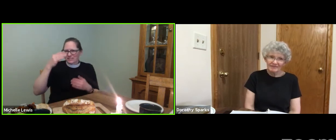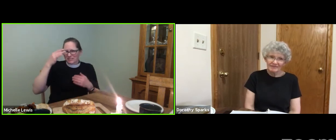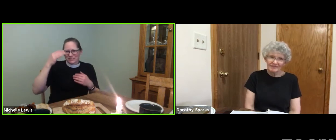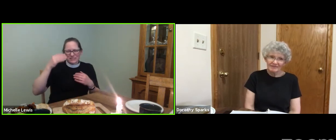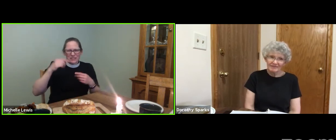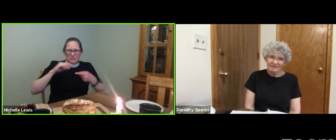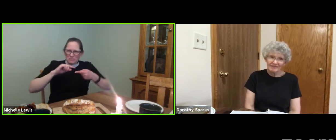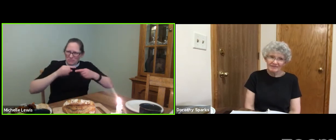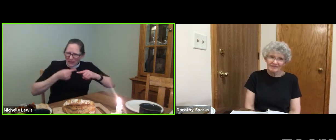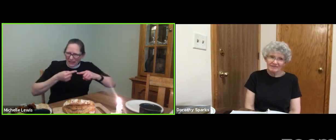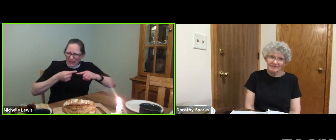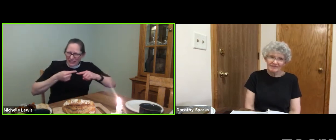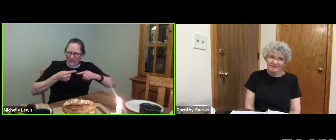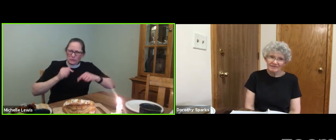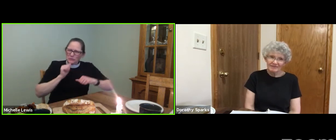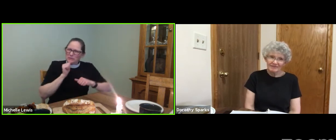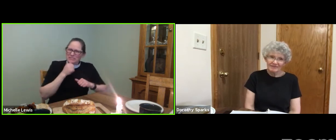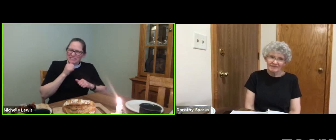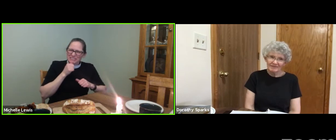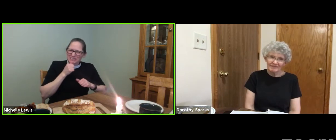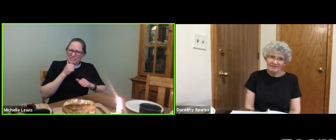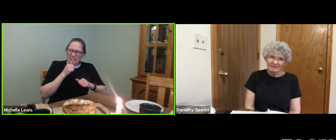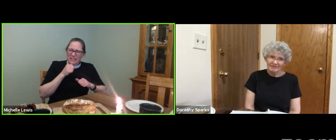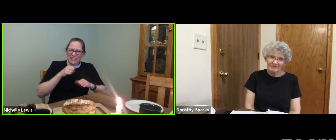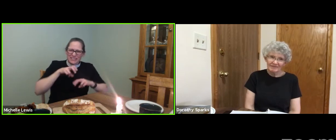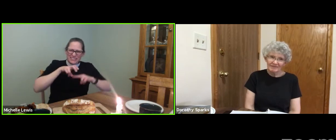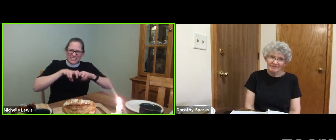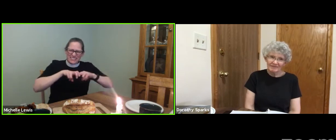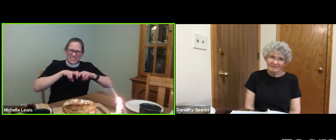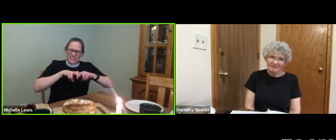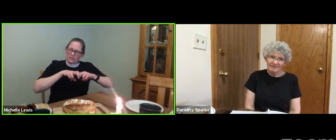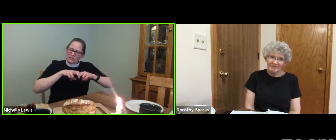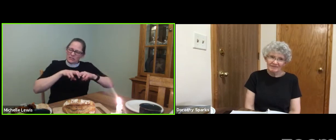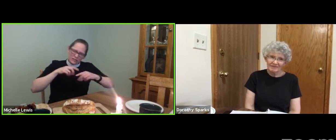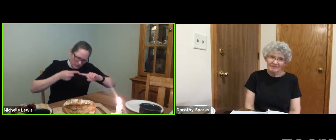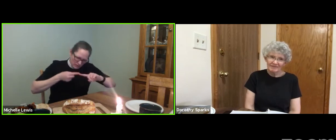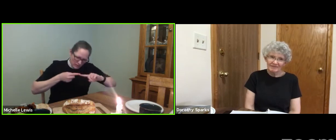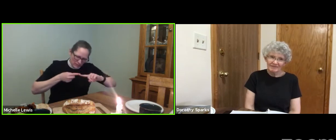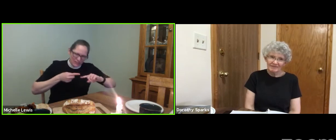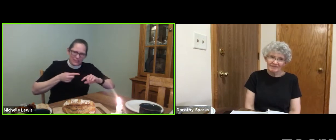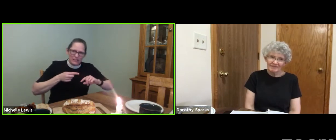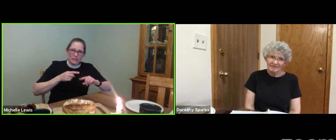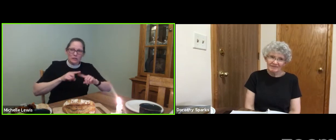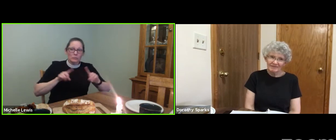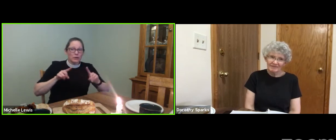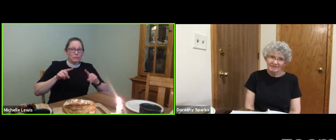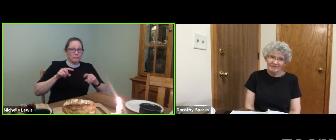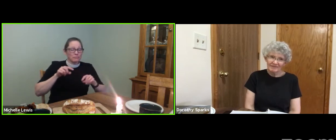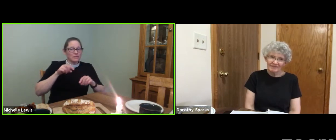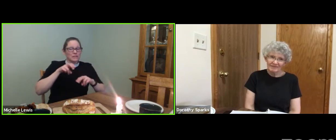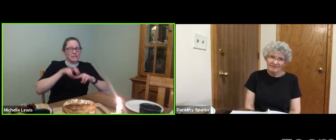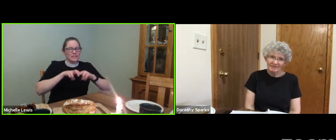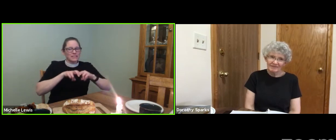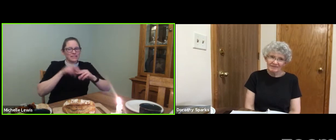It hurt. And Tom suffered as he sat at the table because it hurt so much to sit with us.